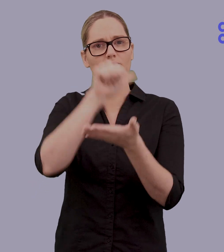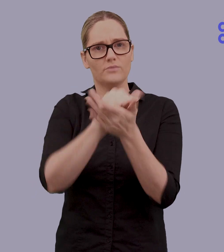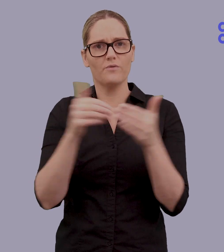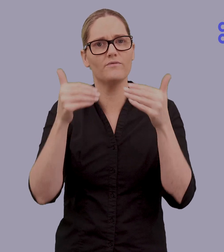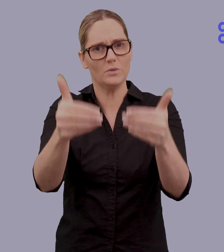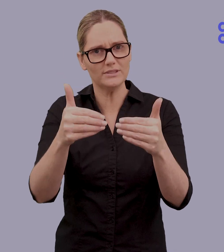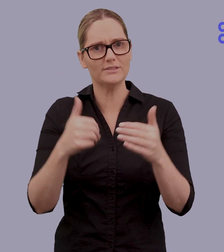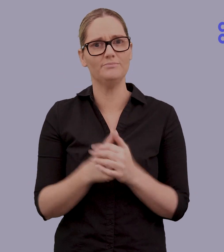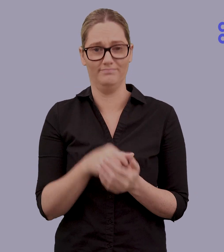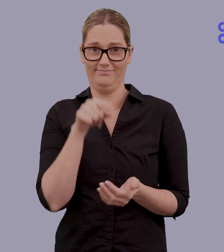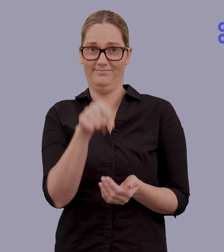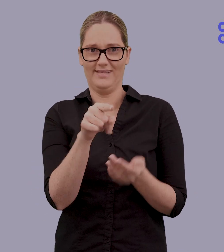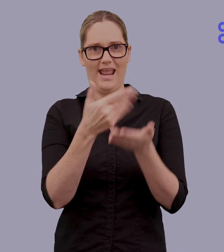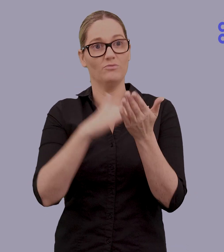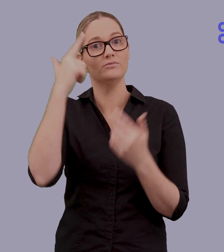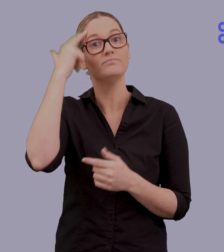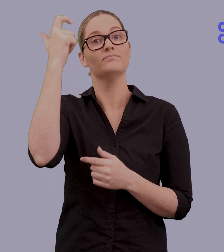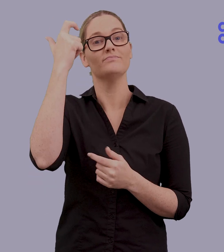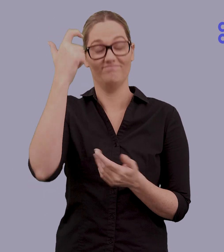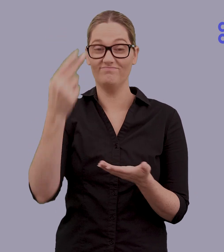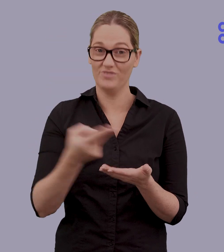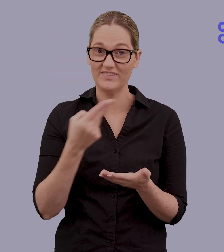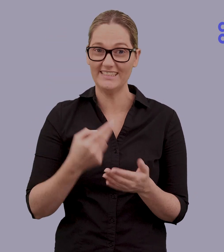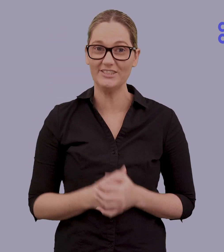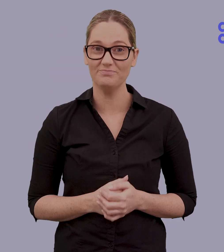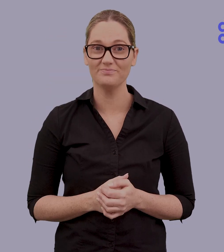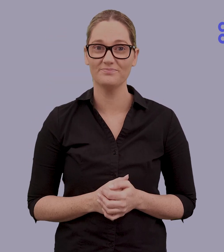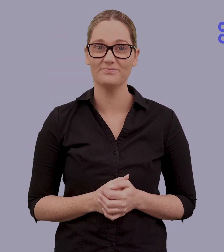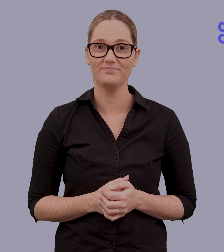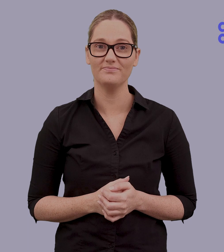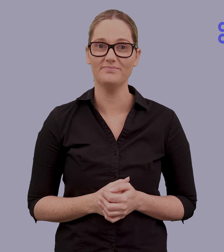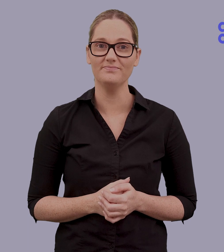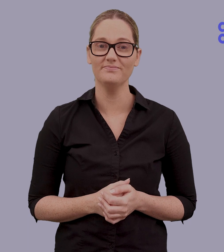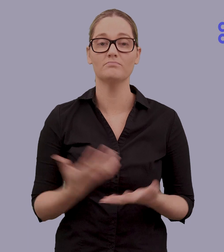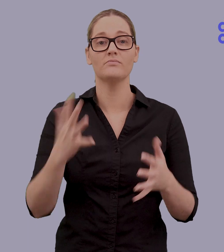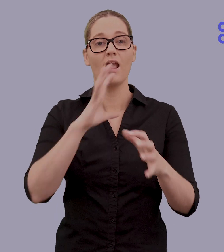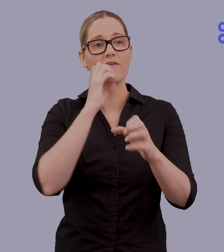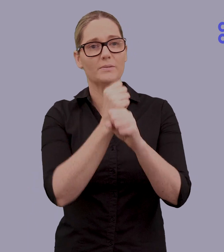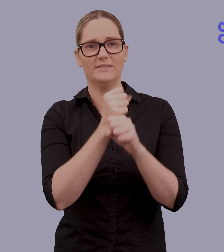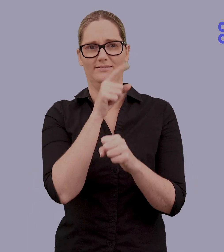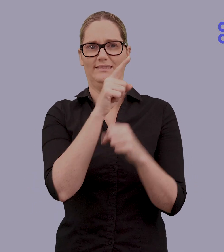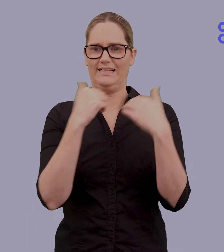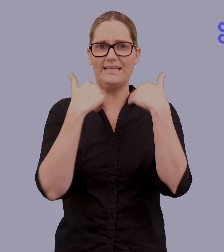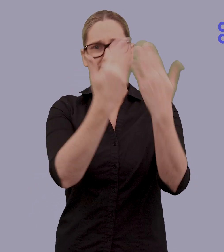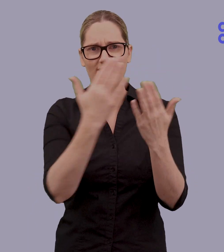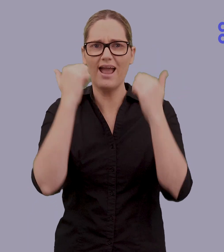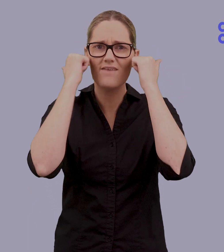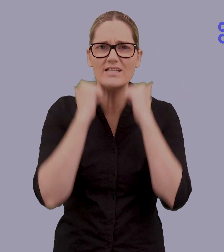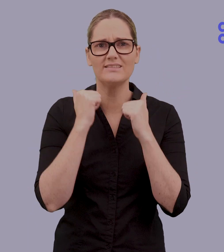was a catalyst for the event, and provides government at all levels with an evidence base for the